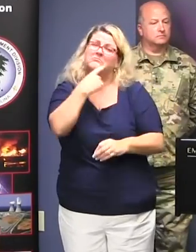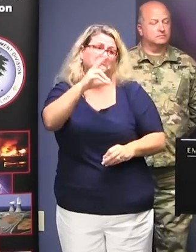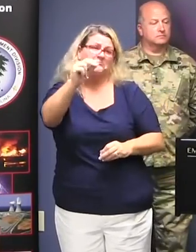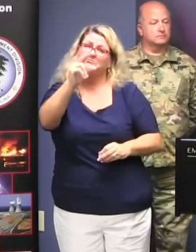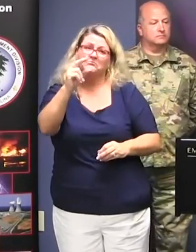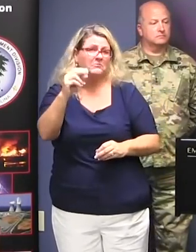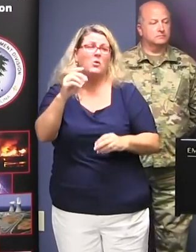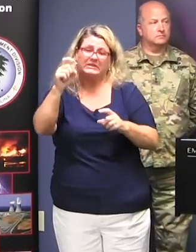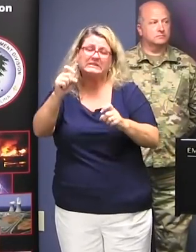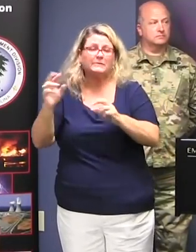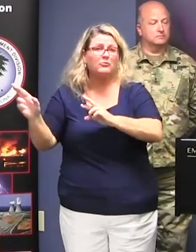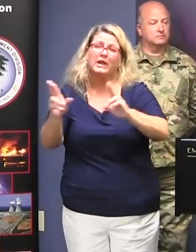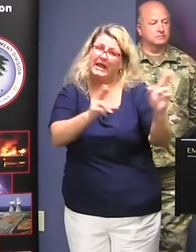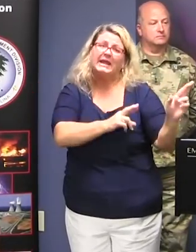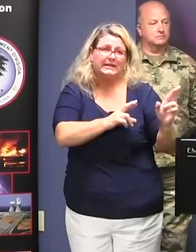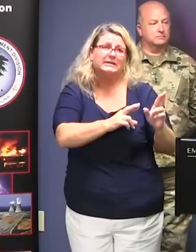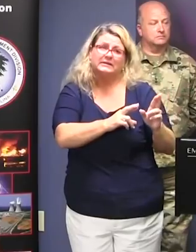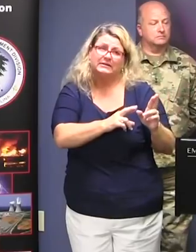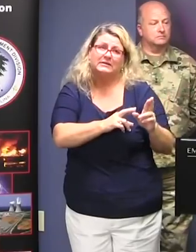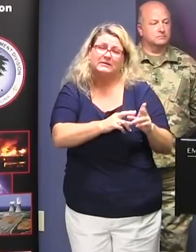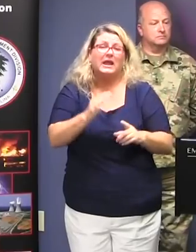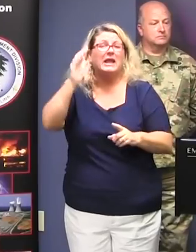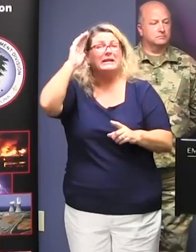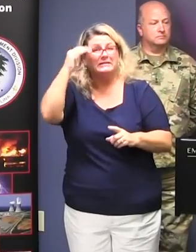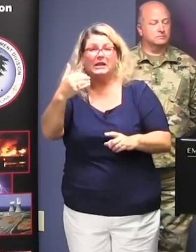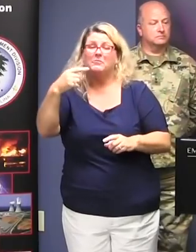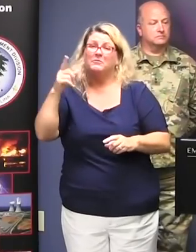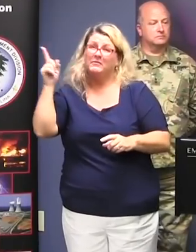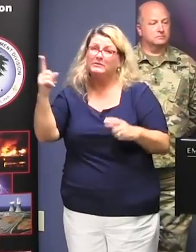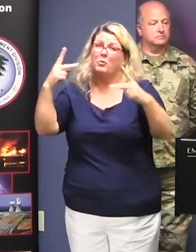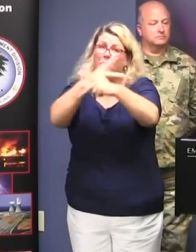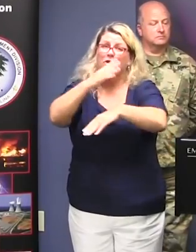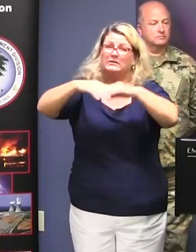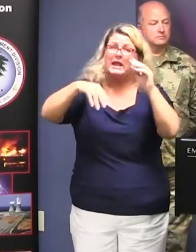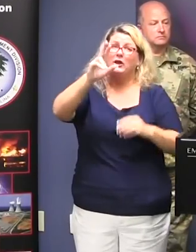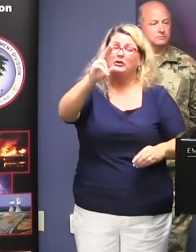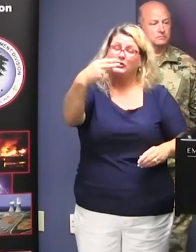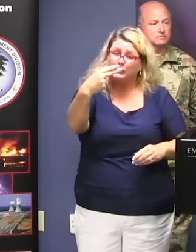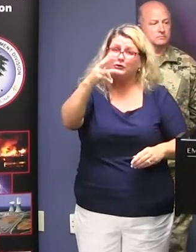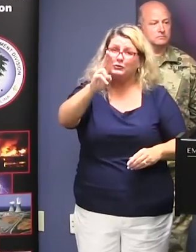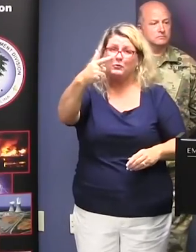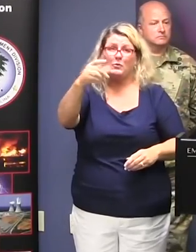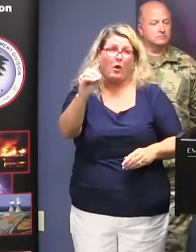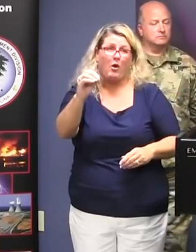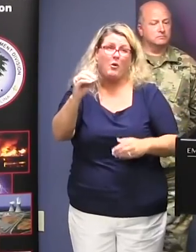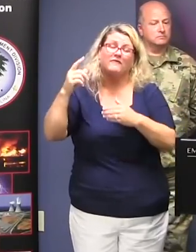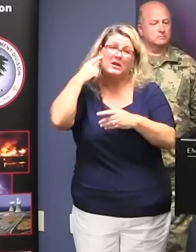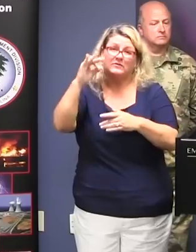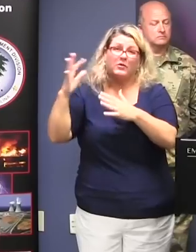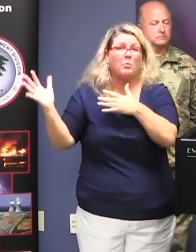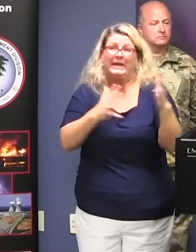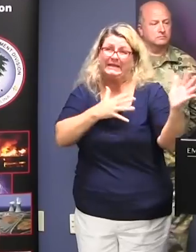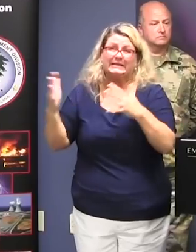this one are predicted to be more powerful than they were on Hugo, which is the one that had some very powerful winds, and that